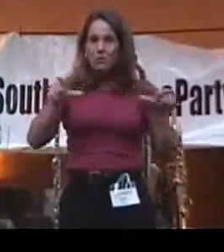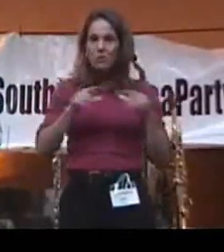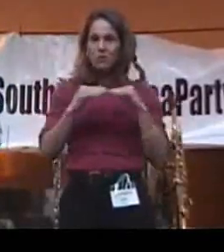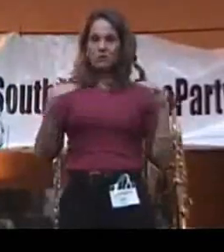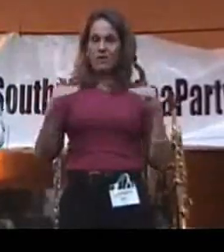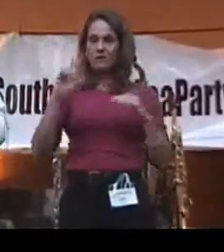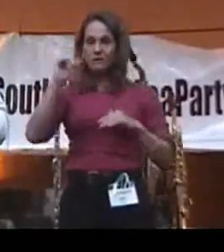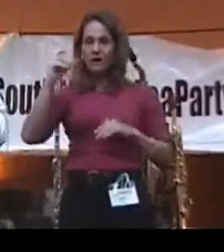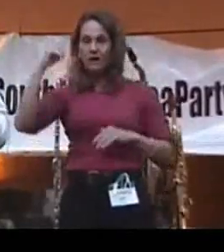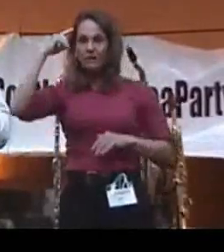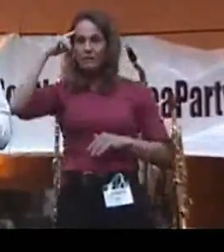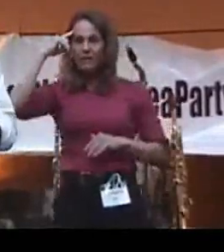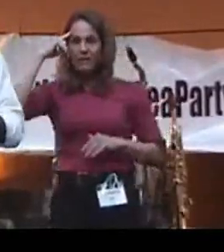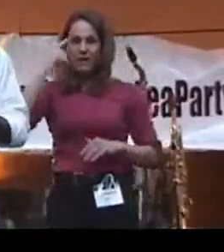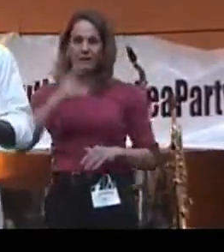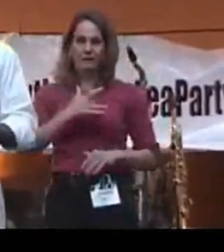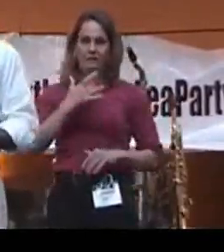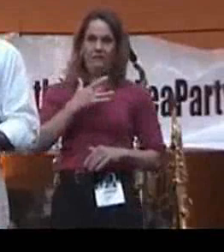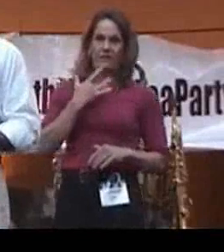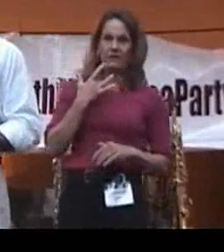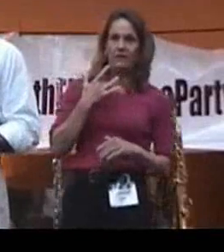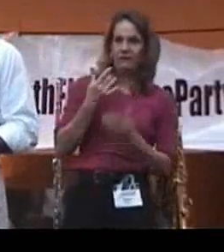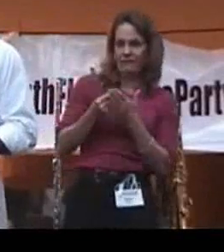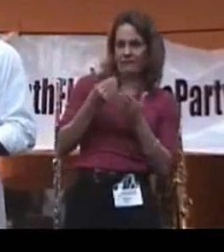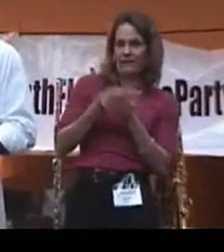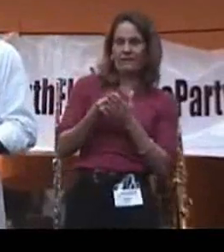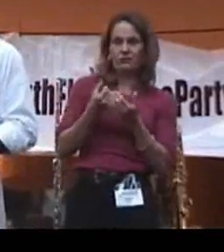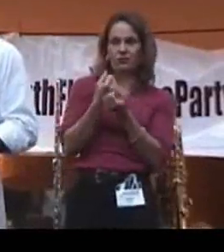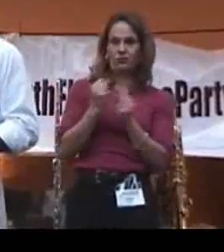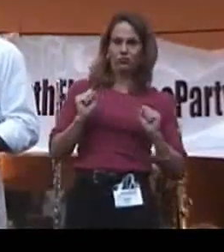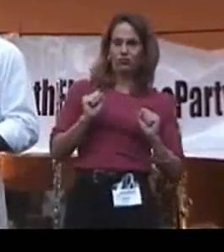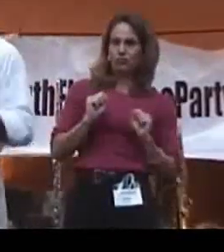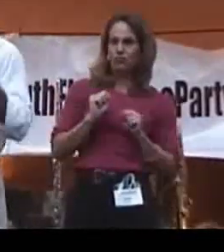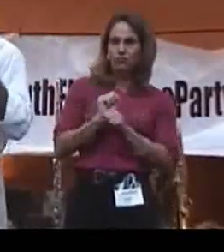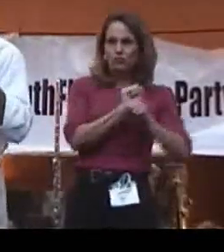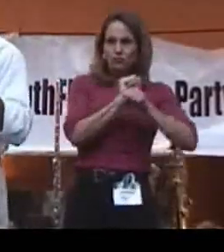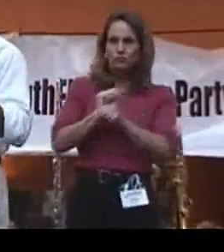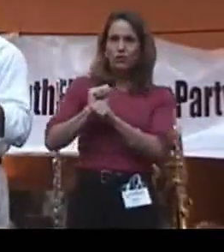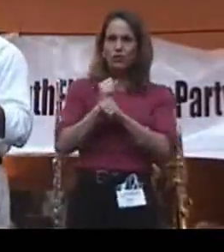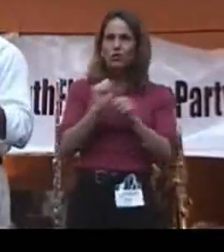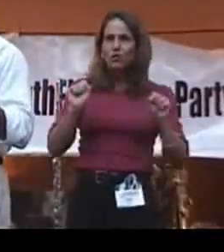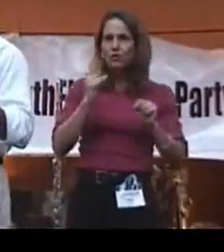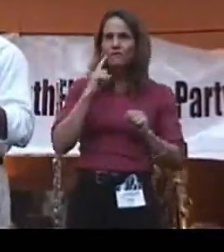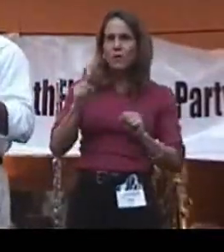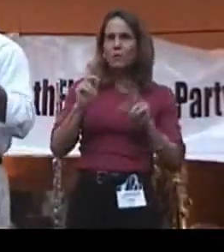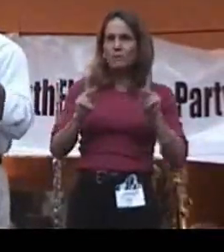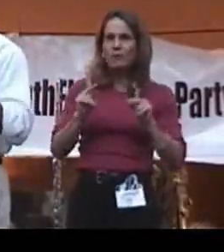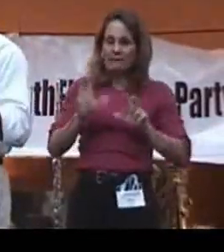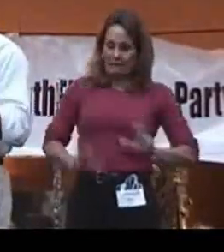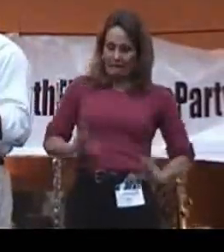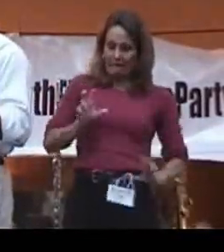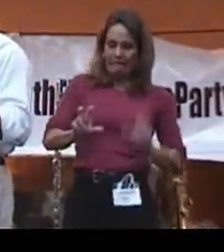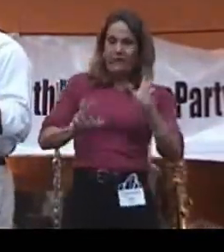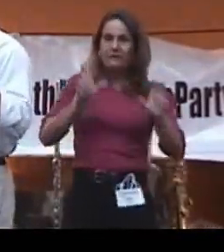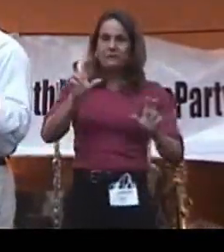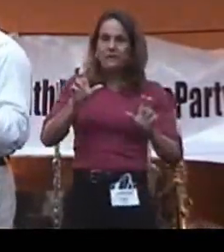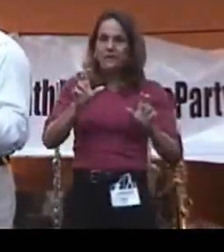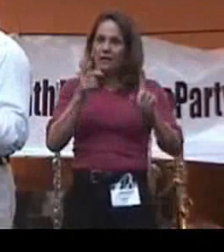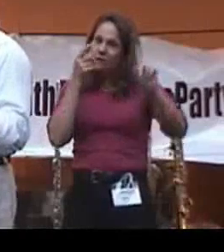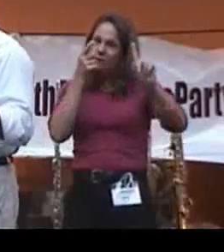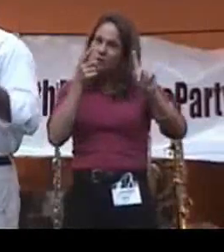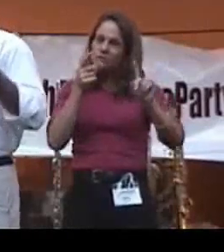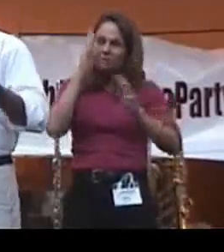-level governments, is a sense of fiscal security for the American people. Because investment, ingenuity,